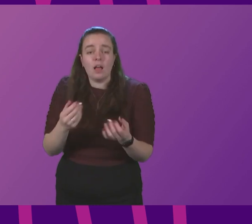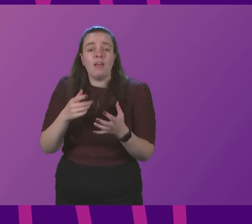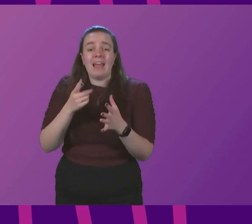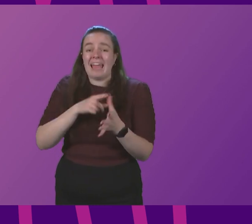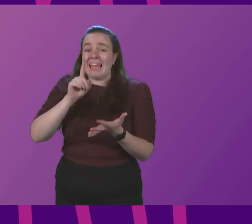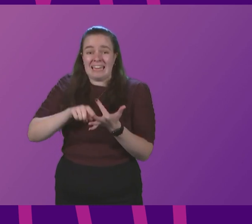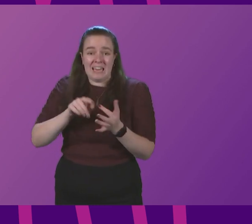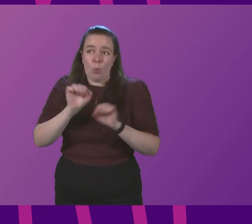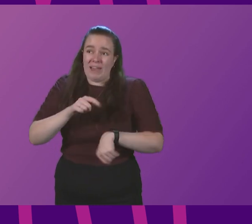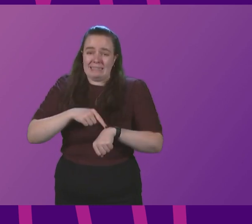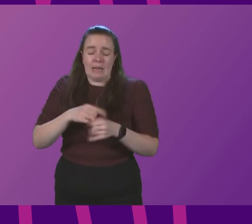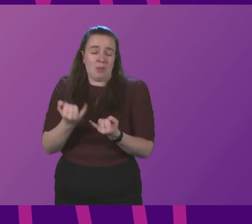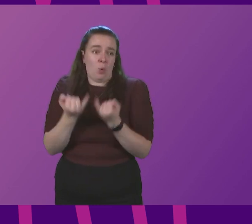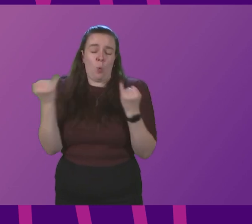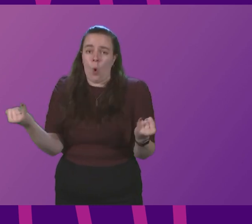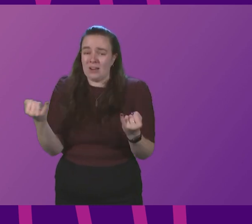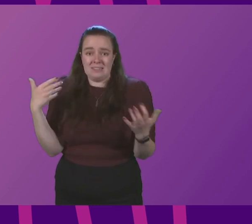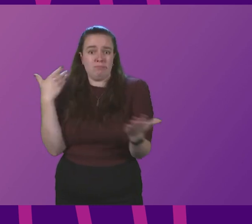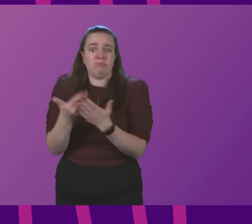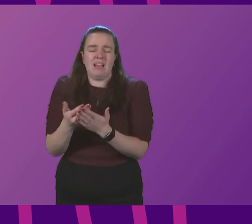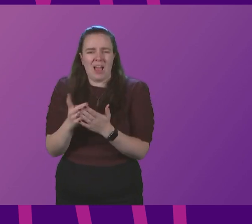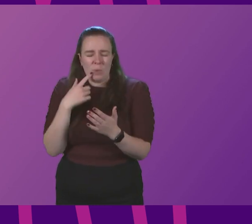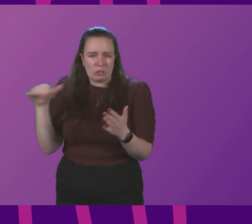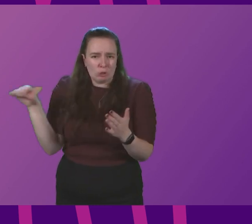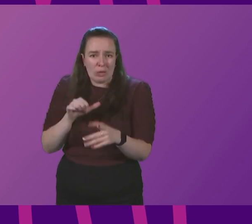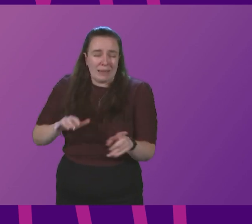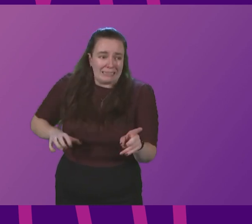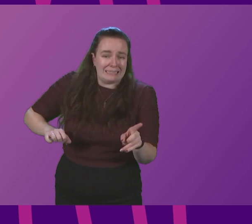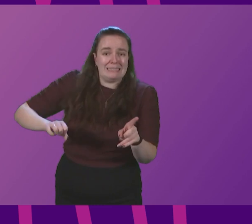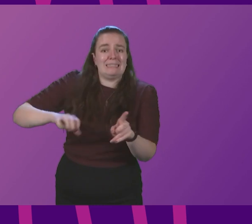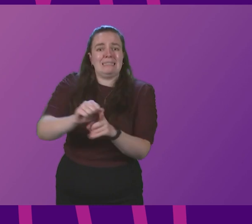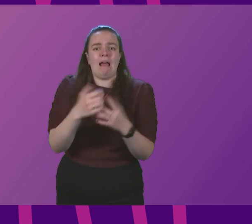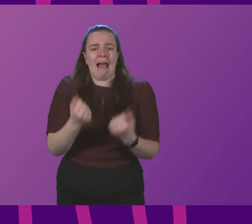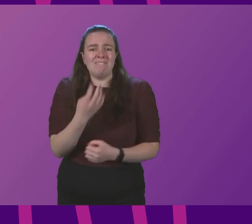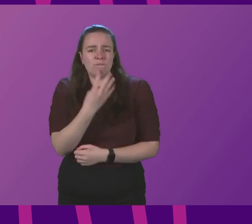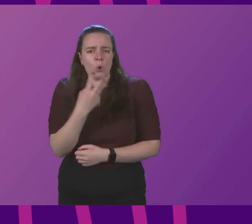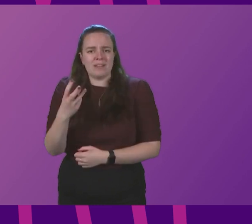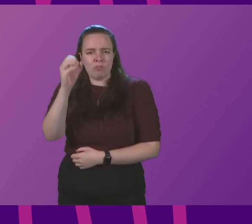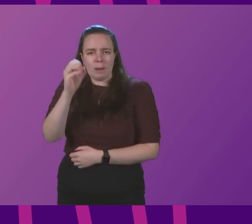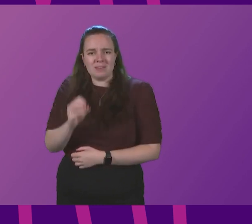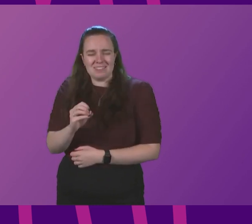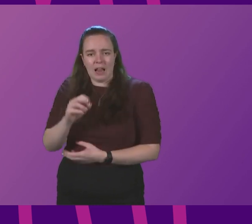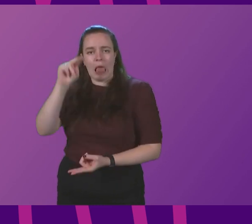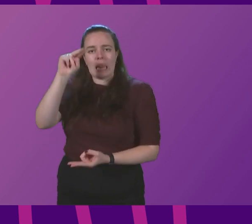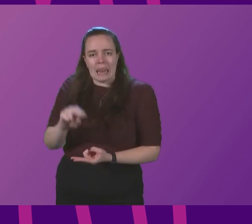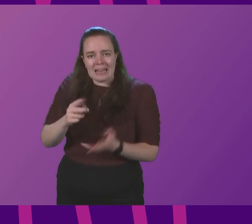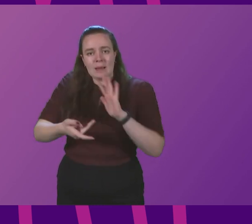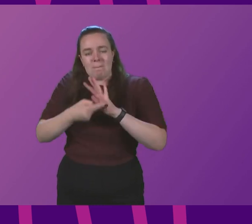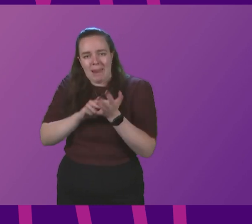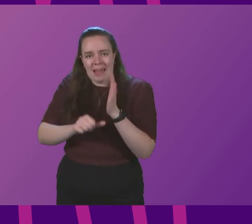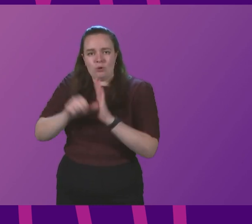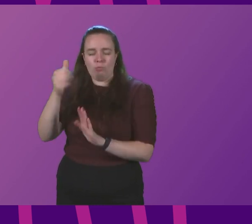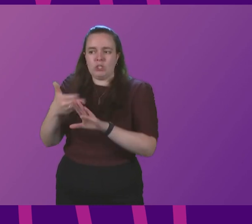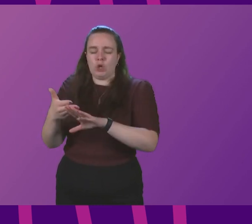on record. And when we are supposed to be catching up, there are 43% fewer planned operations compared to pre